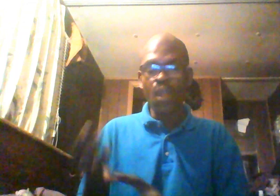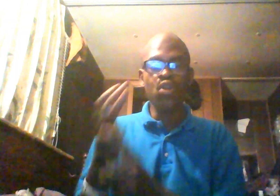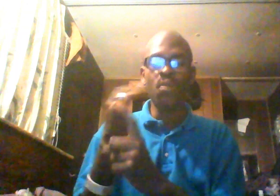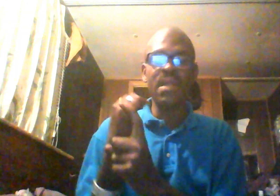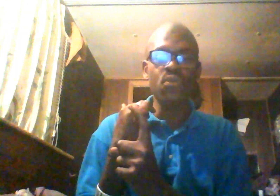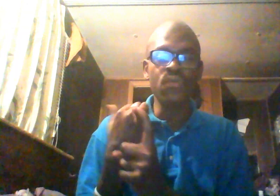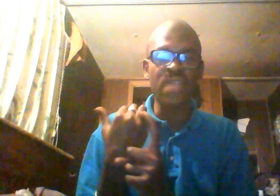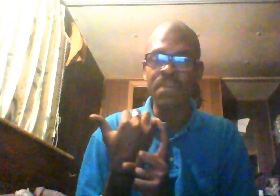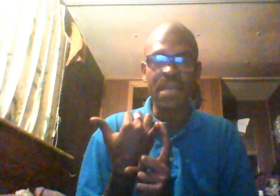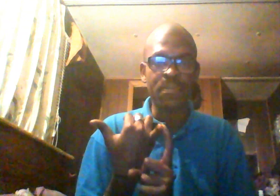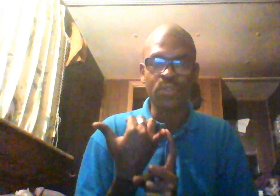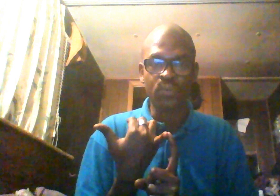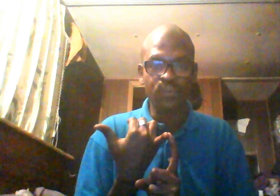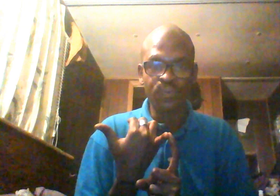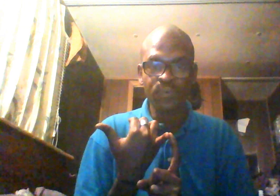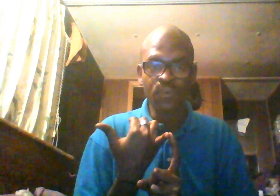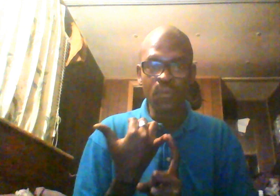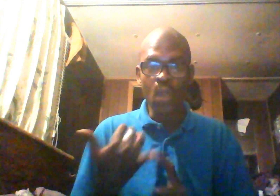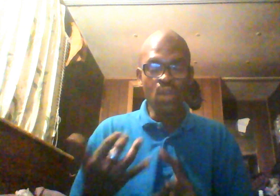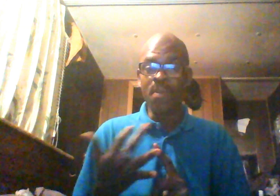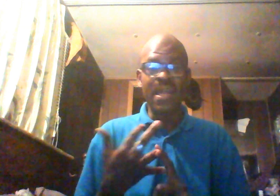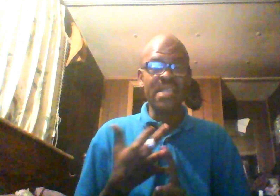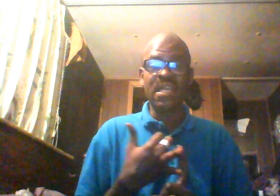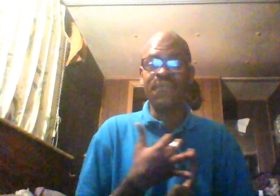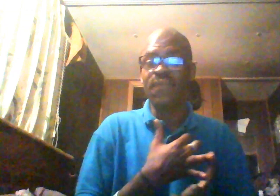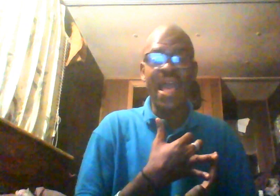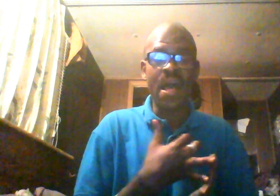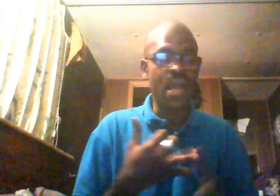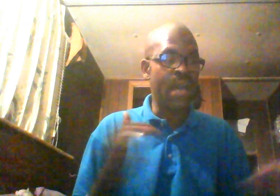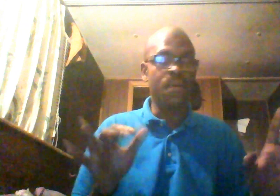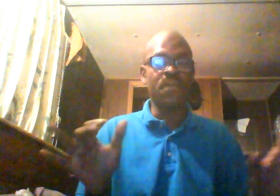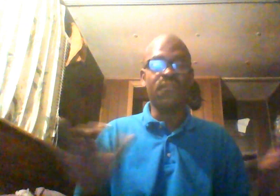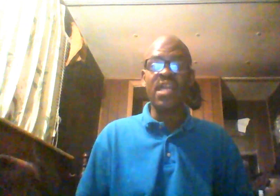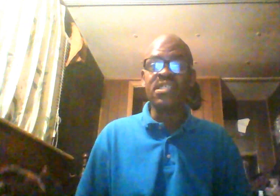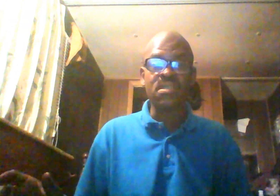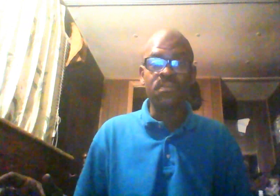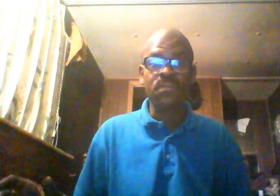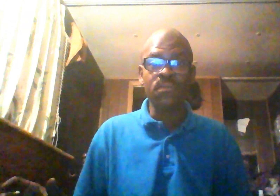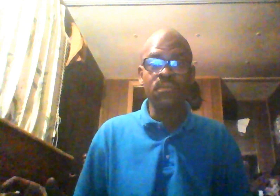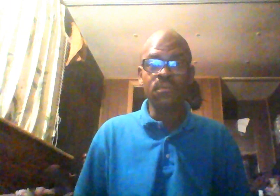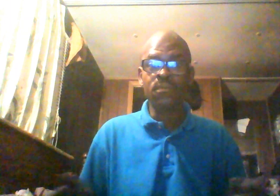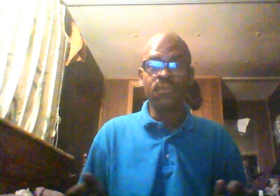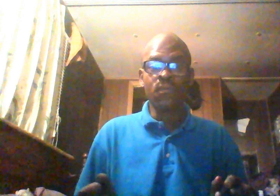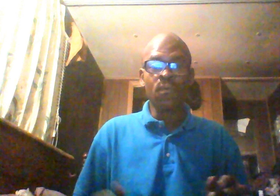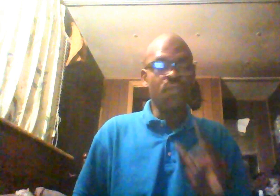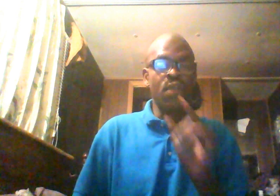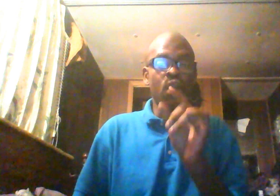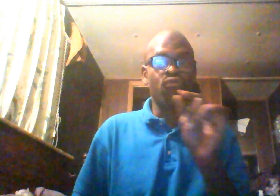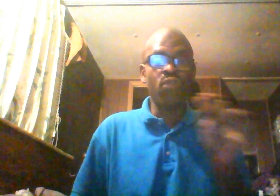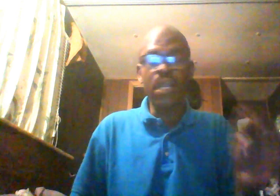Nobody moves like black people do. Nobody has the level of athleticism. They're great